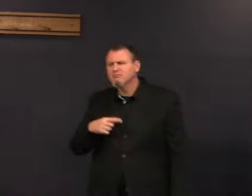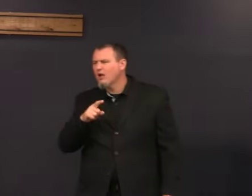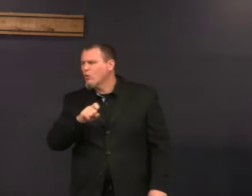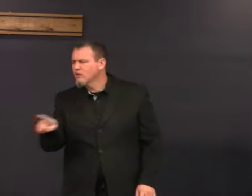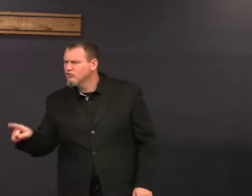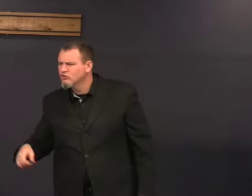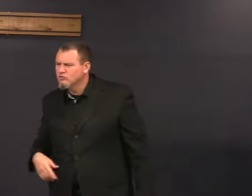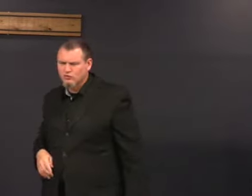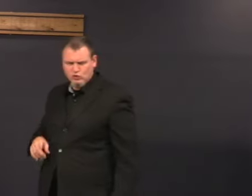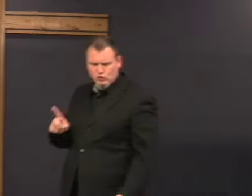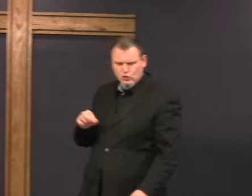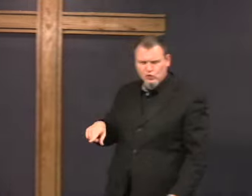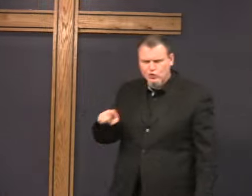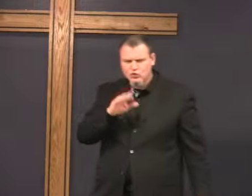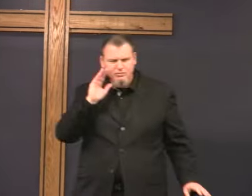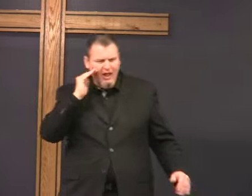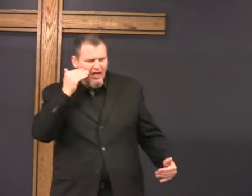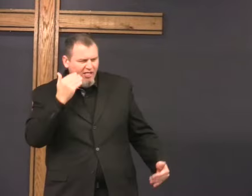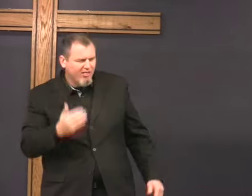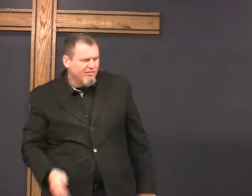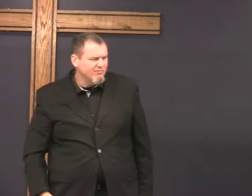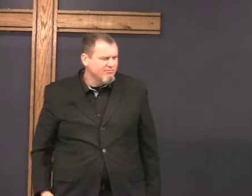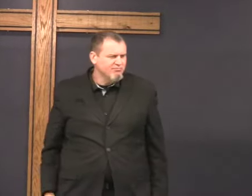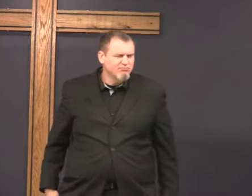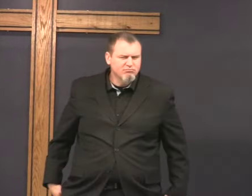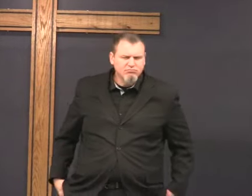let me ask you a question you smile